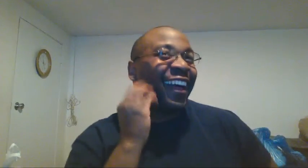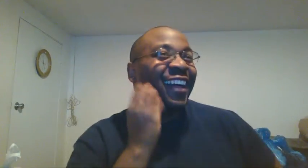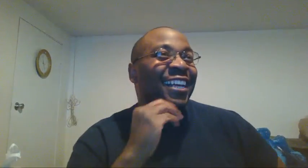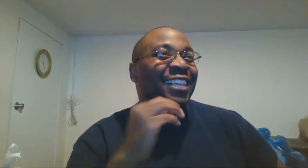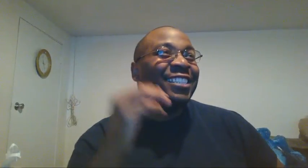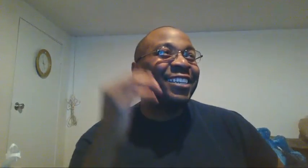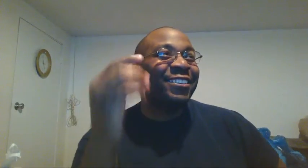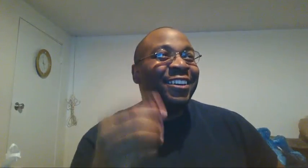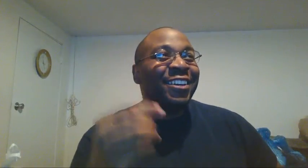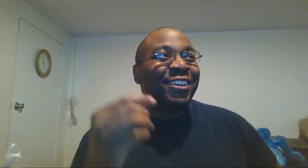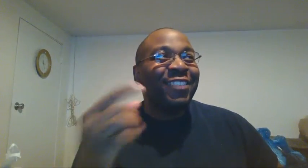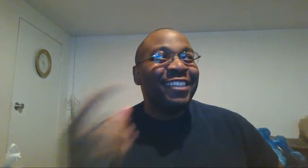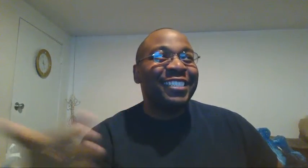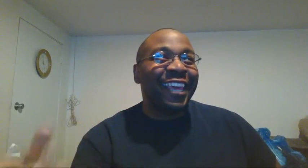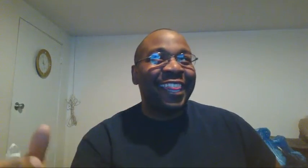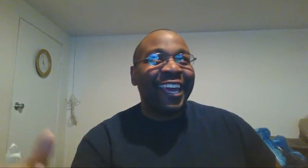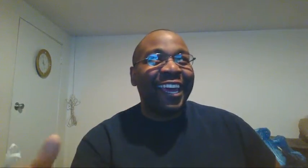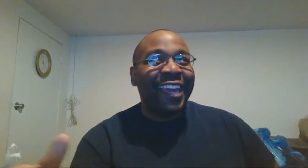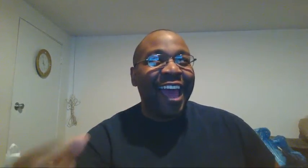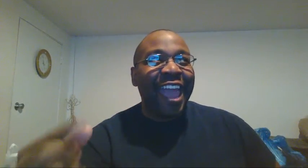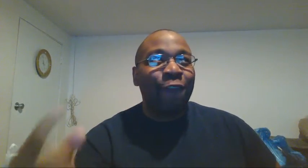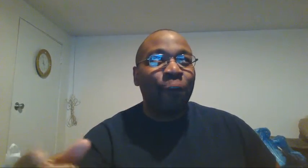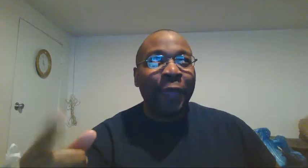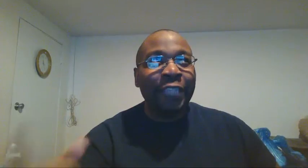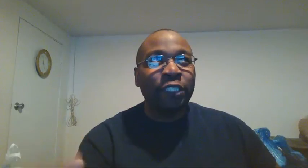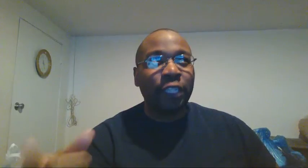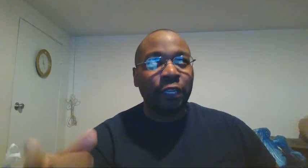so you can say that i have a patience issue